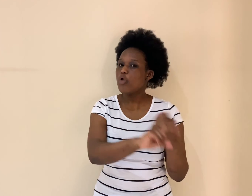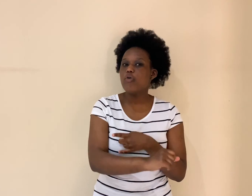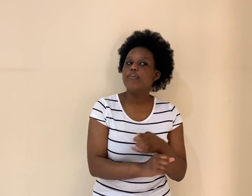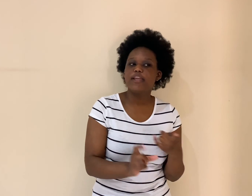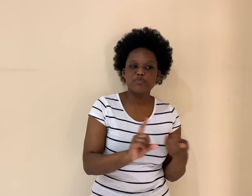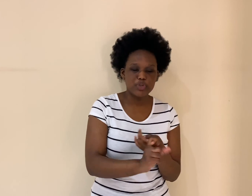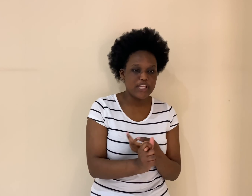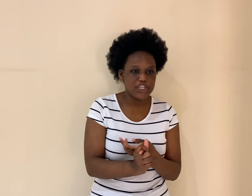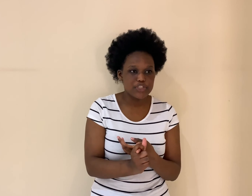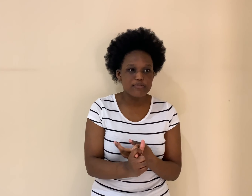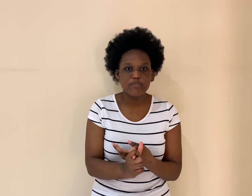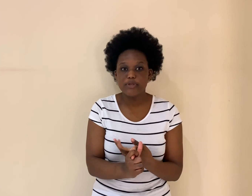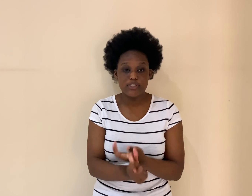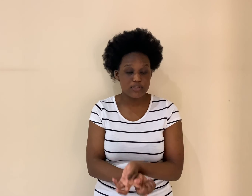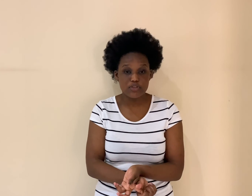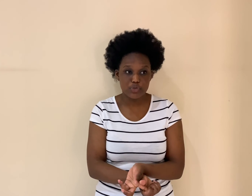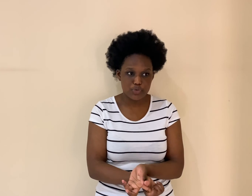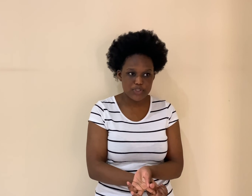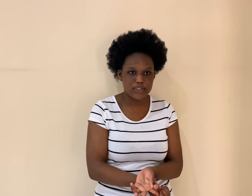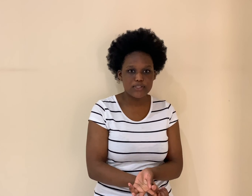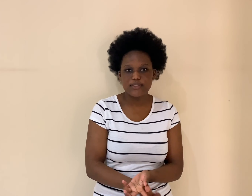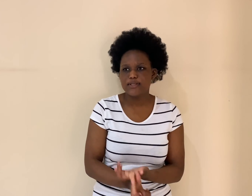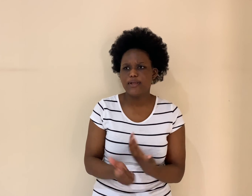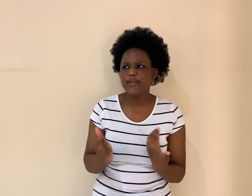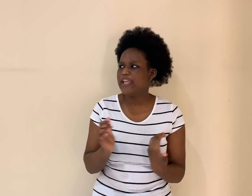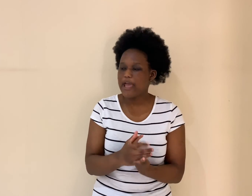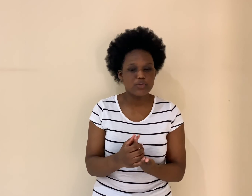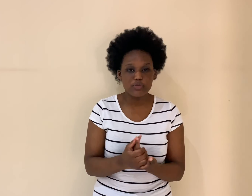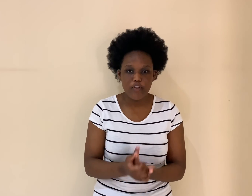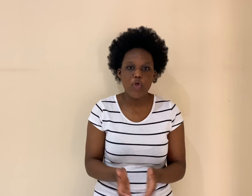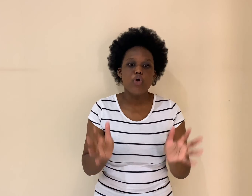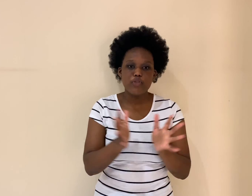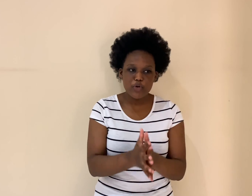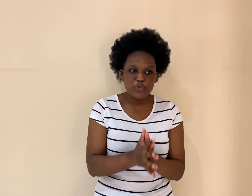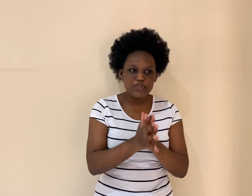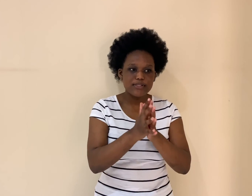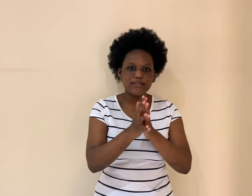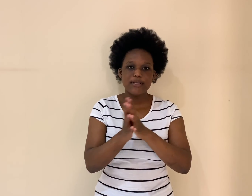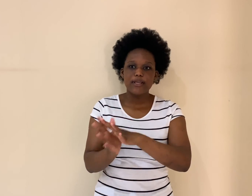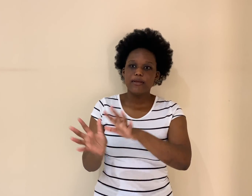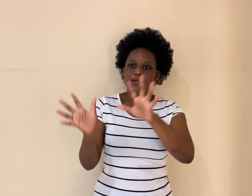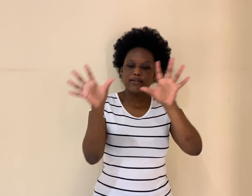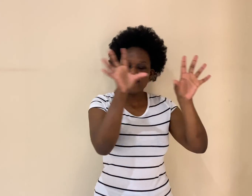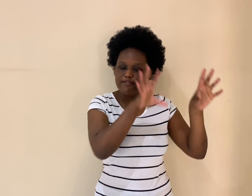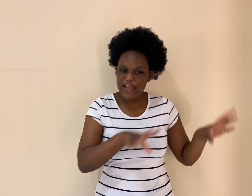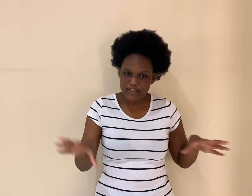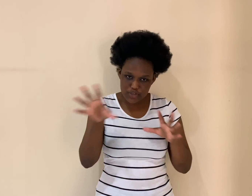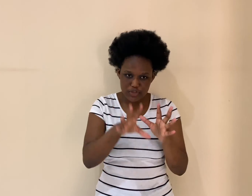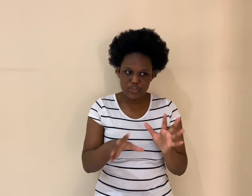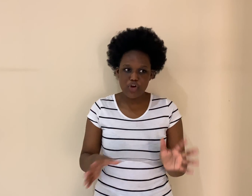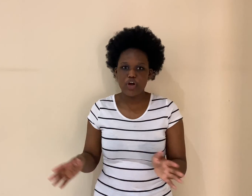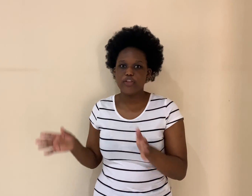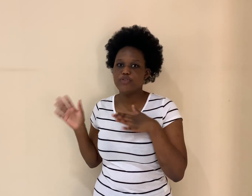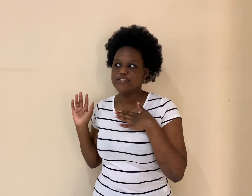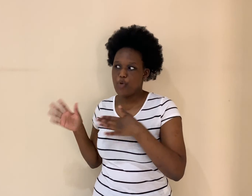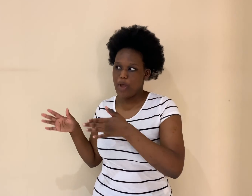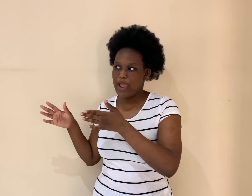over exploitation for medicinal uses. Yeah, it's over. Those factors are the reason why